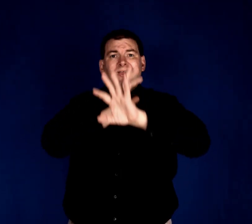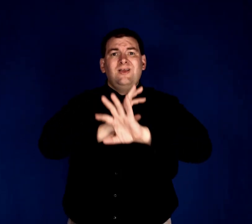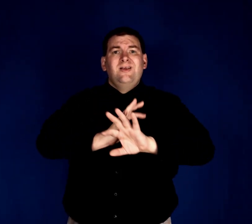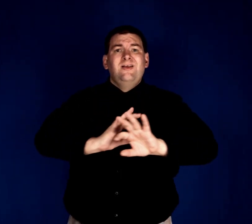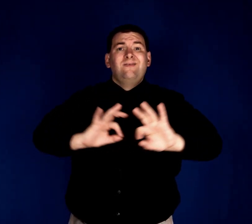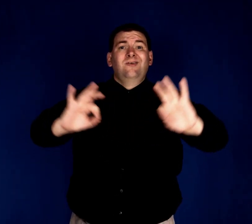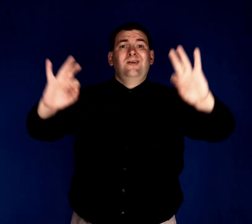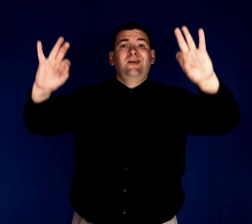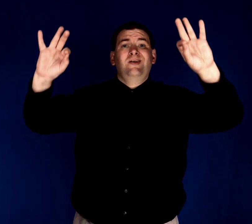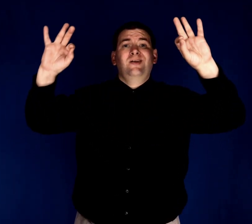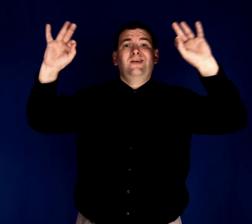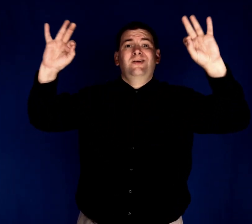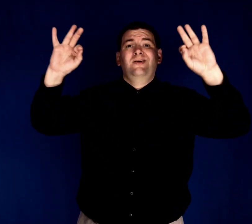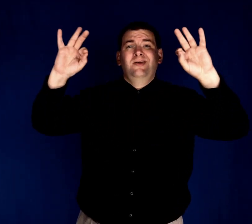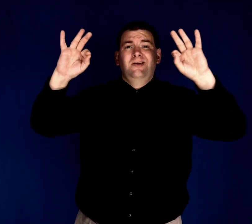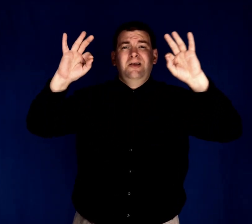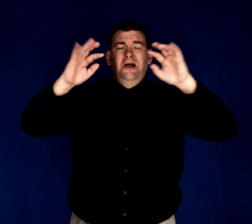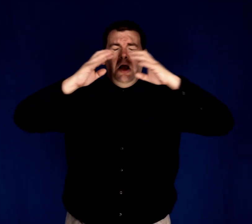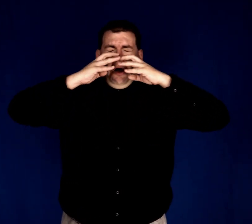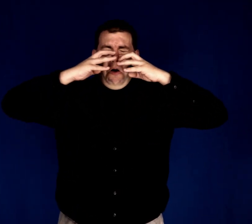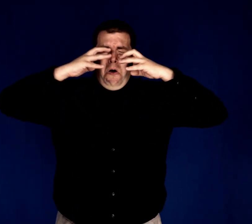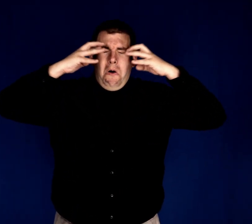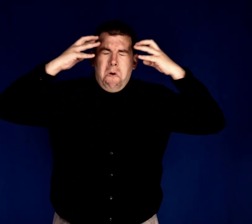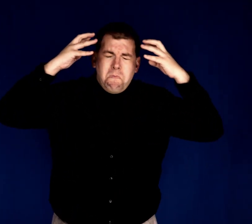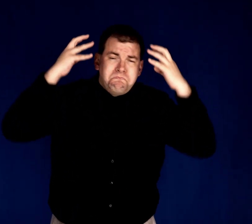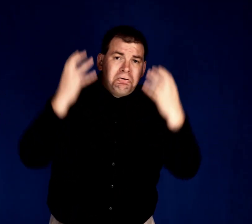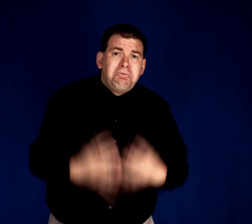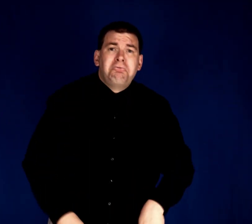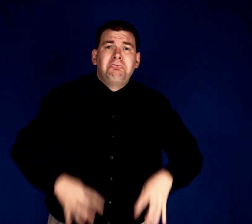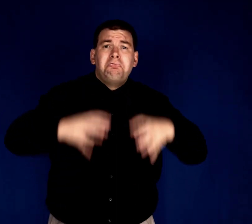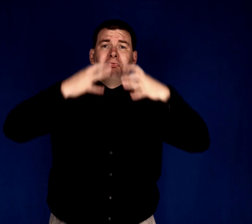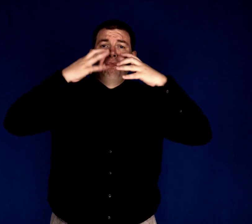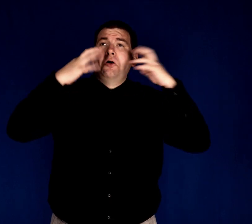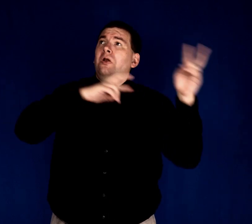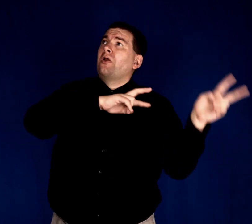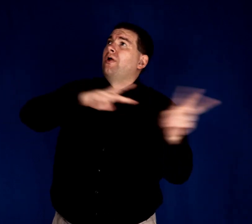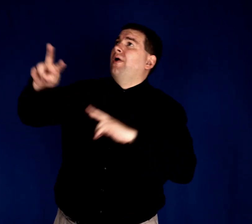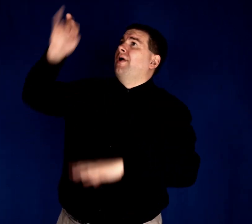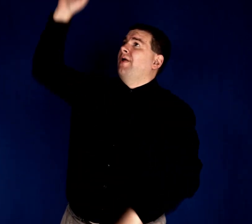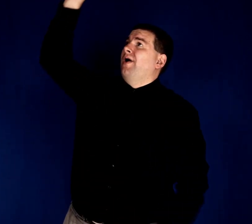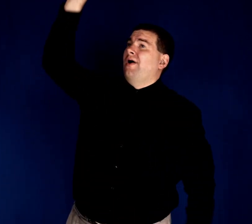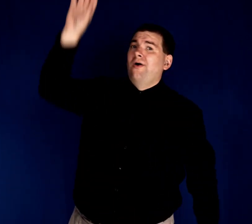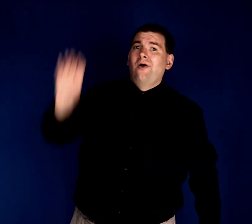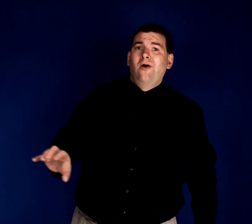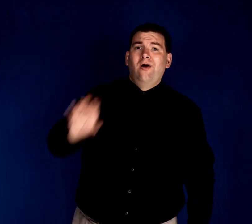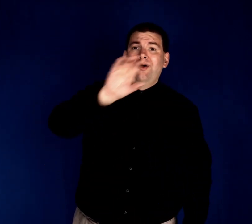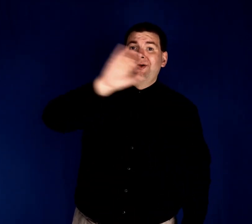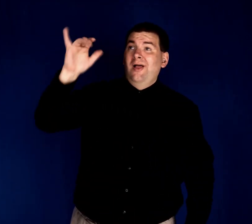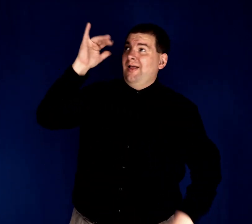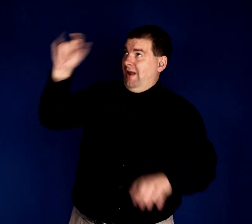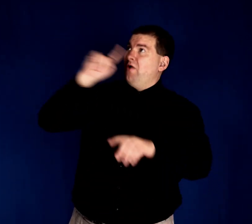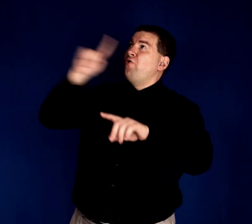My And the tears will up As I look at the cross Cause it should have been me